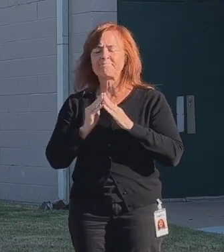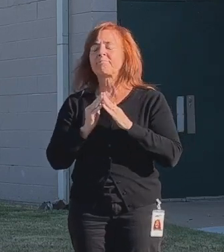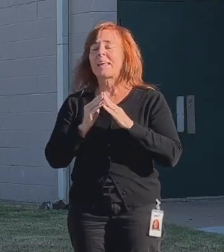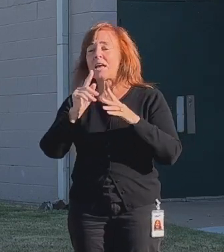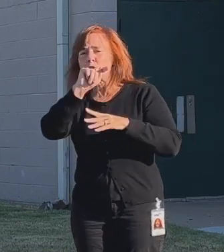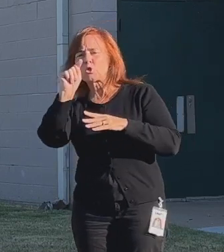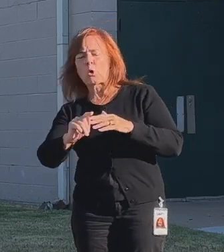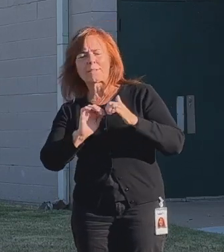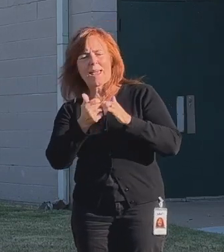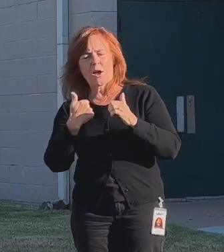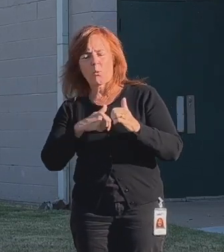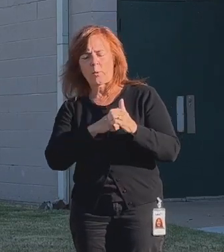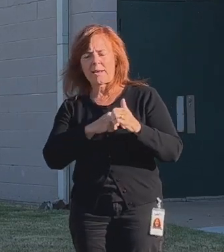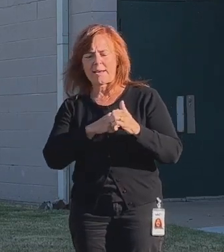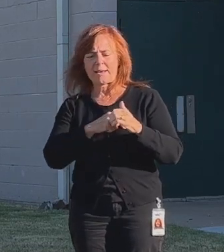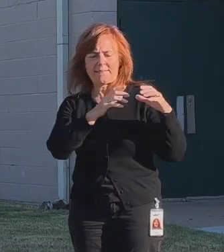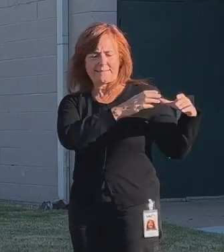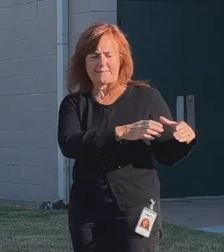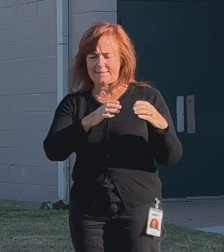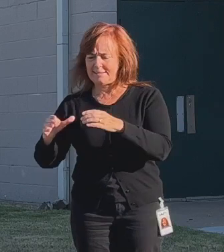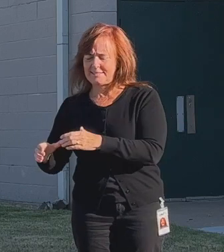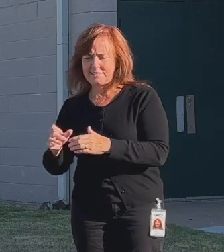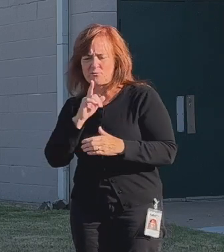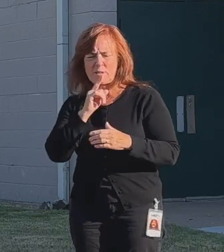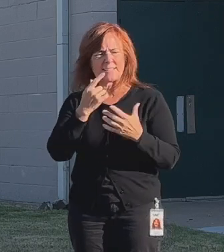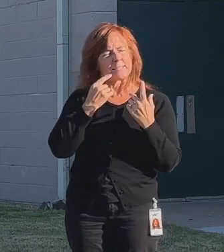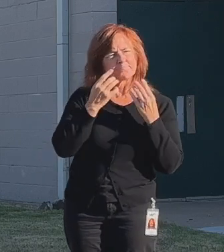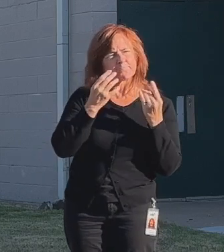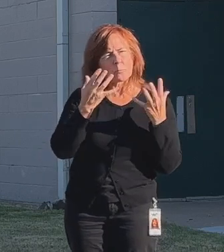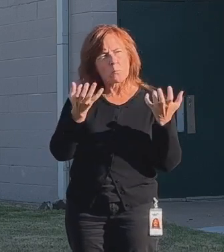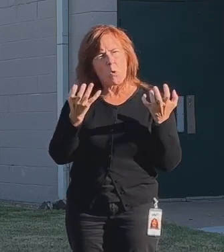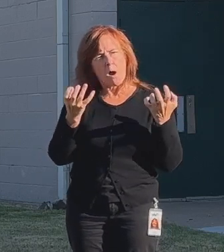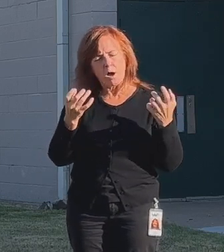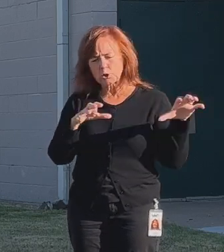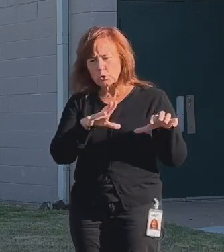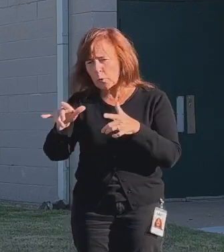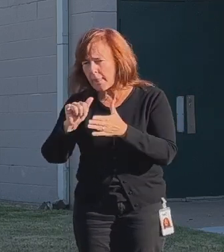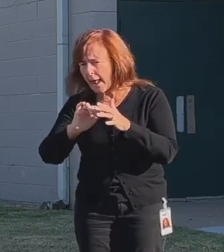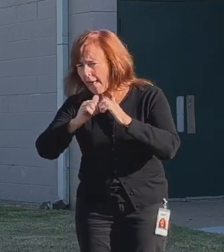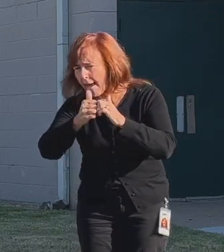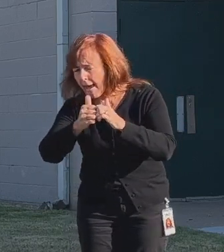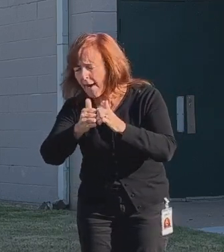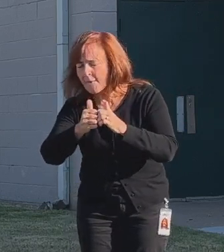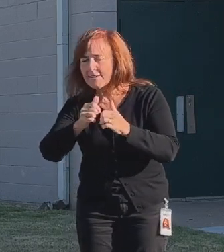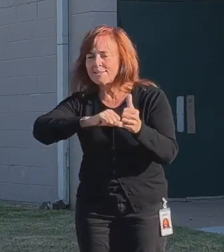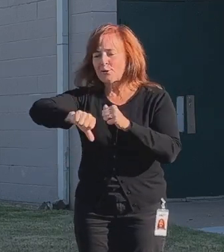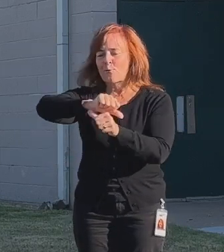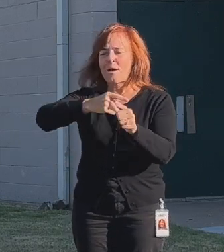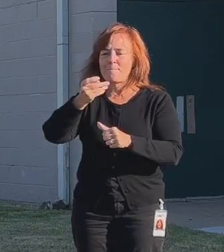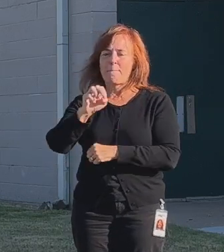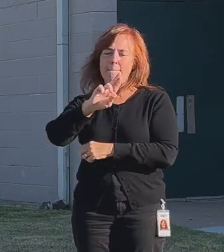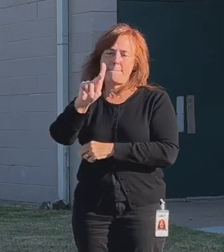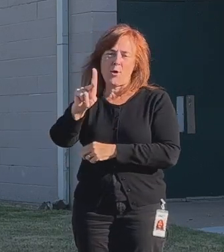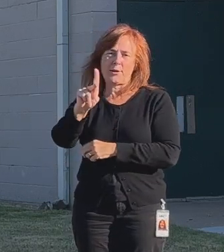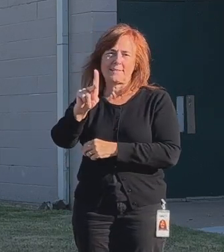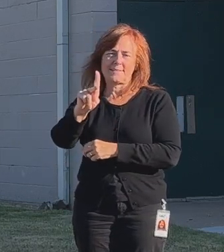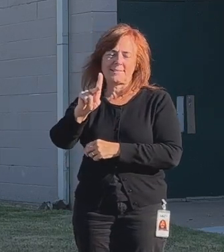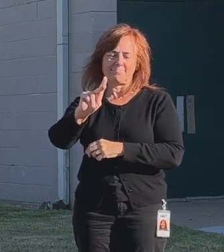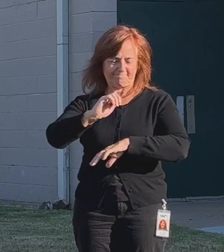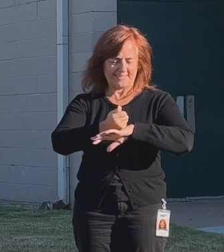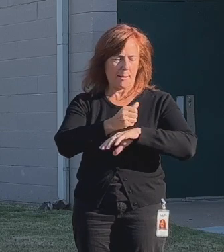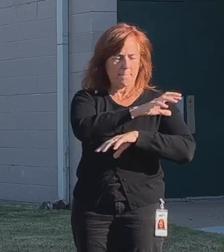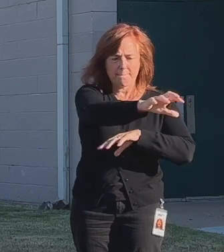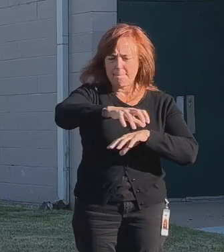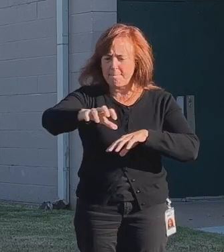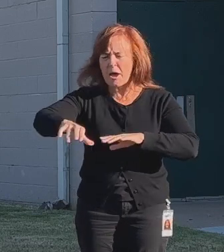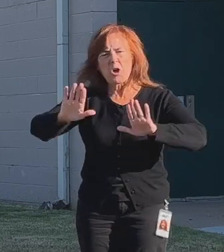the way that the citizens of Tulsa have really honed in on doing that is around our park system. Having